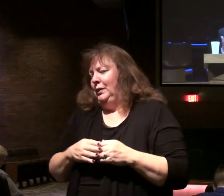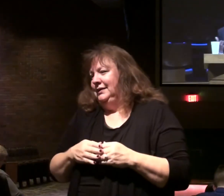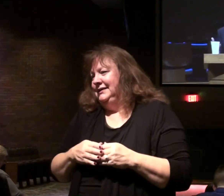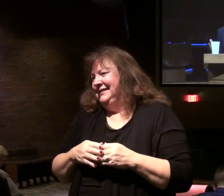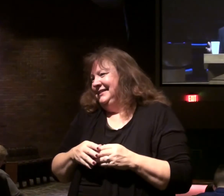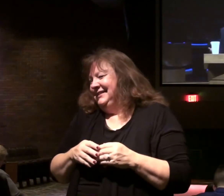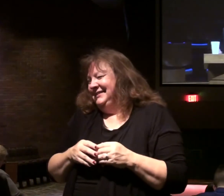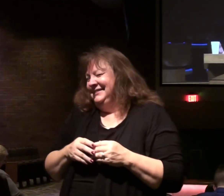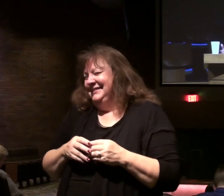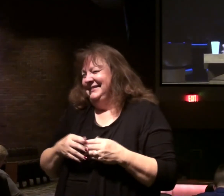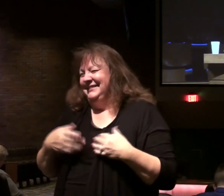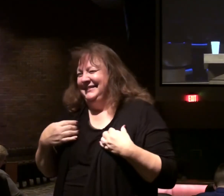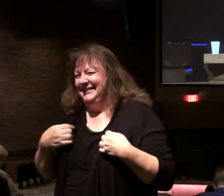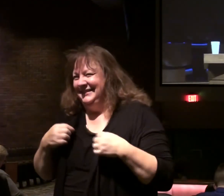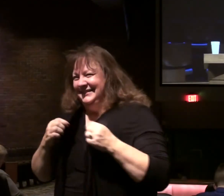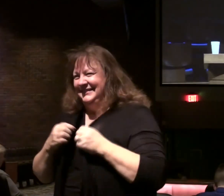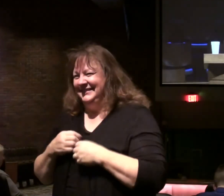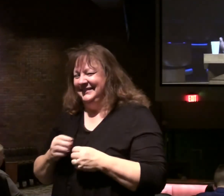than a quarter for you.